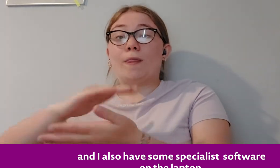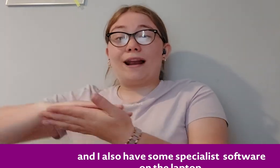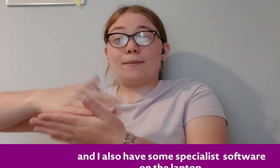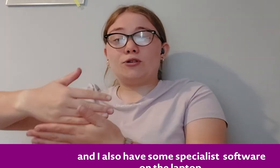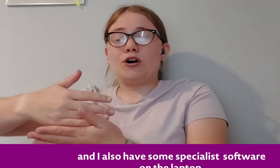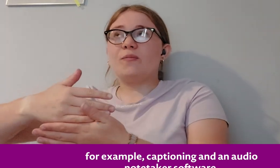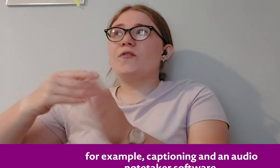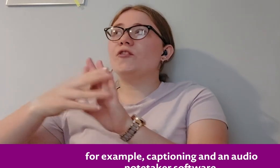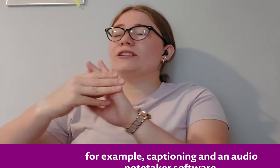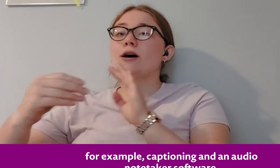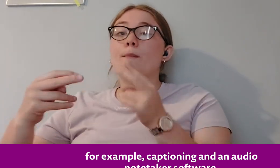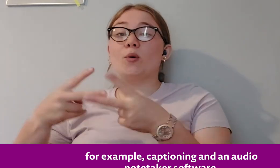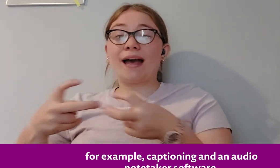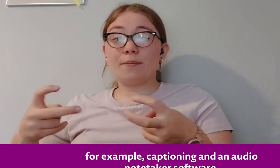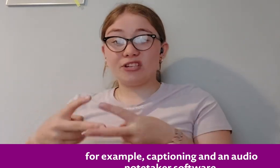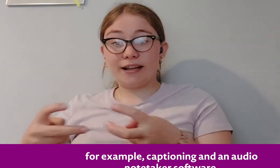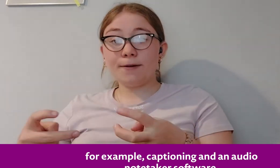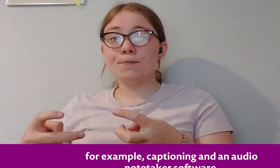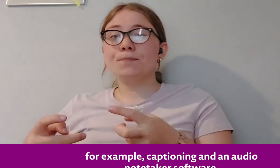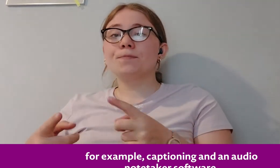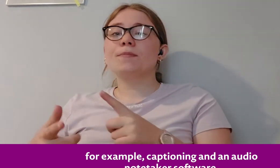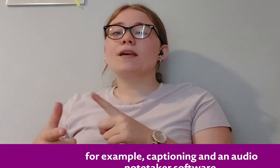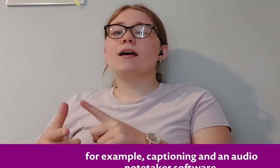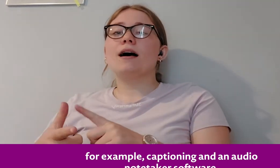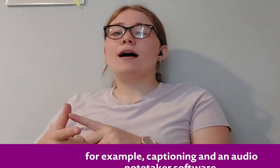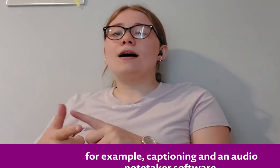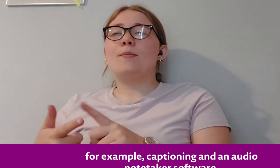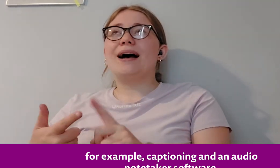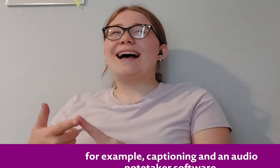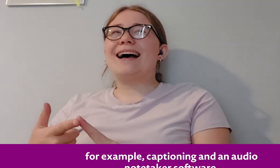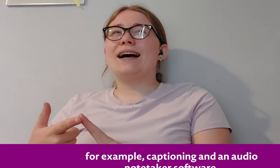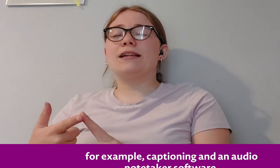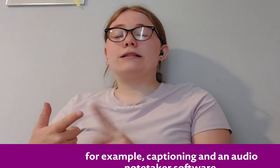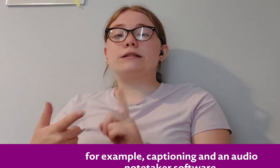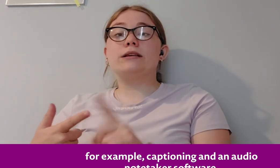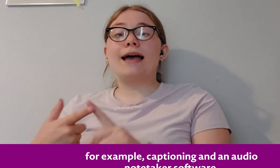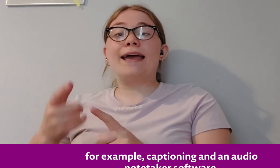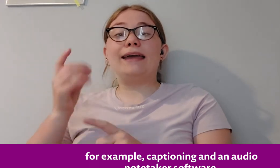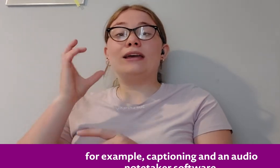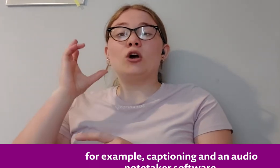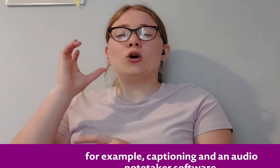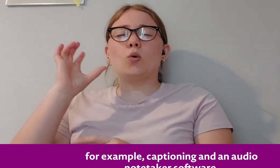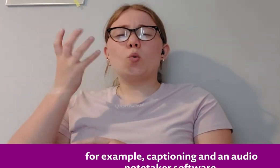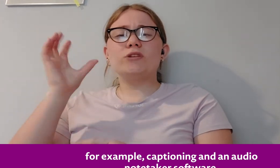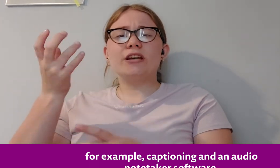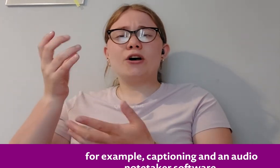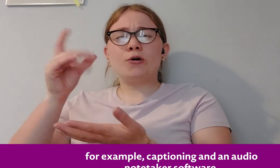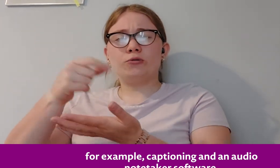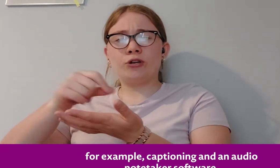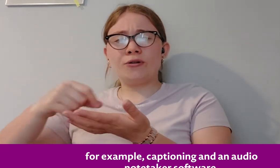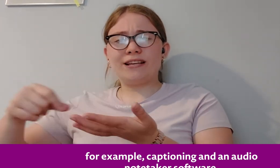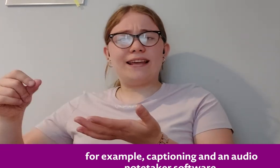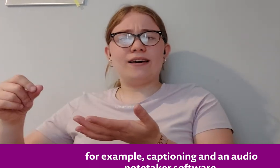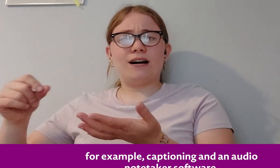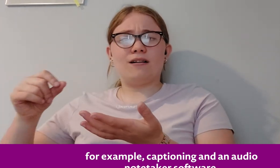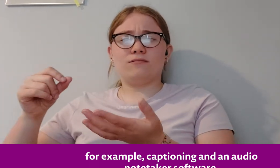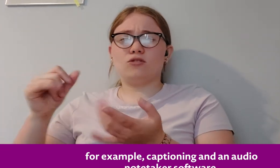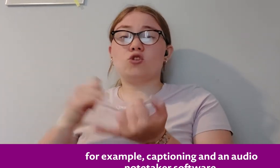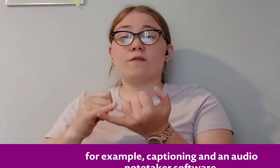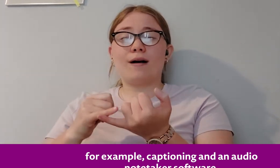the laptop, for example, captioning and an audio note taker software.